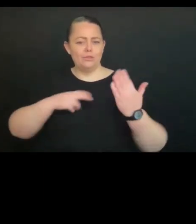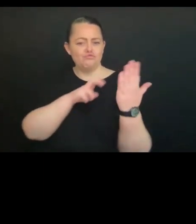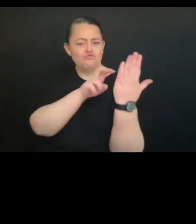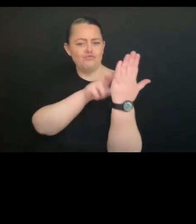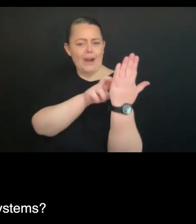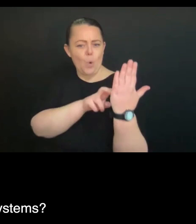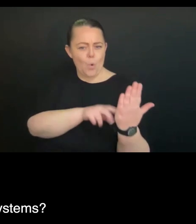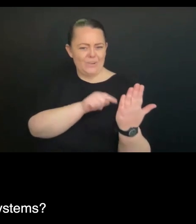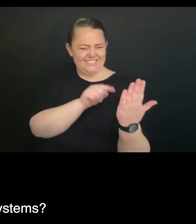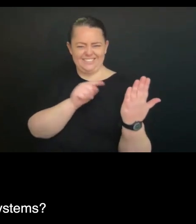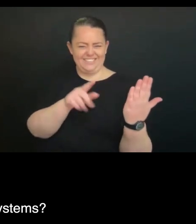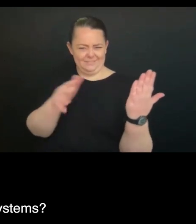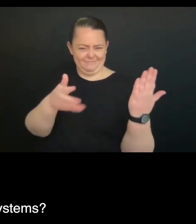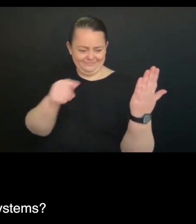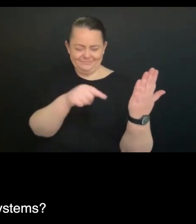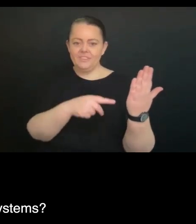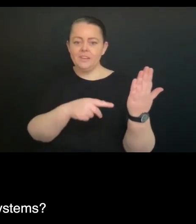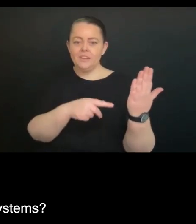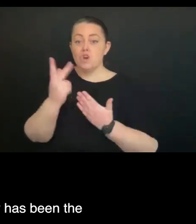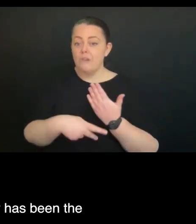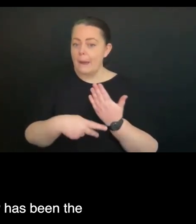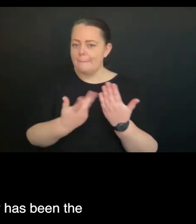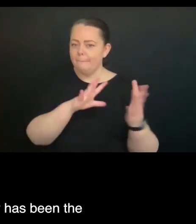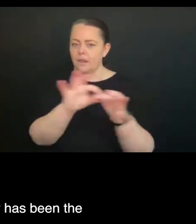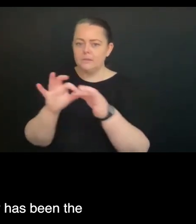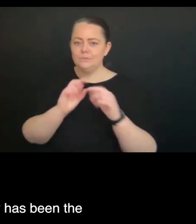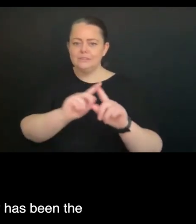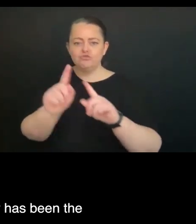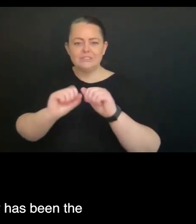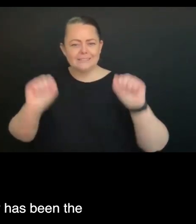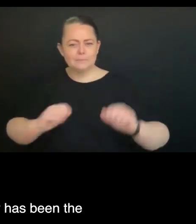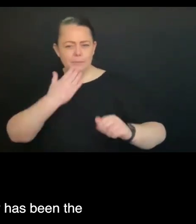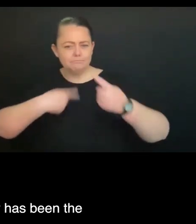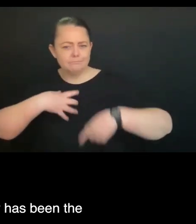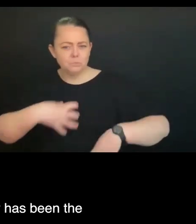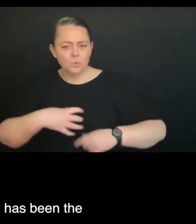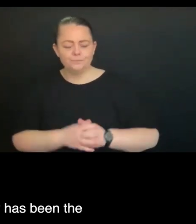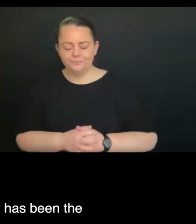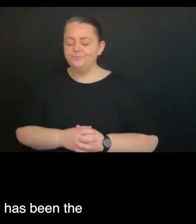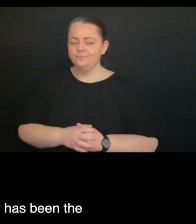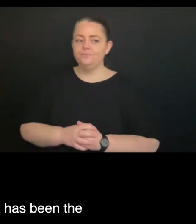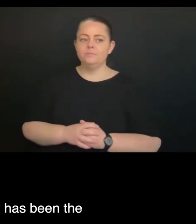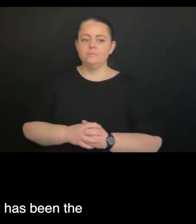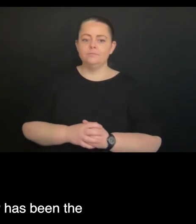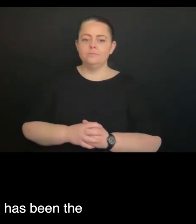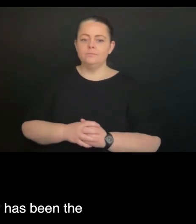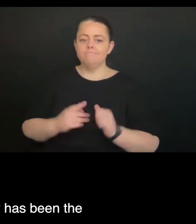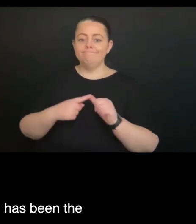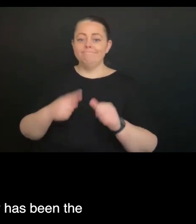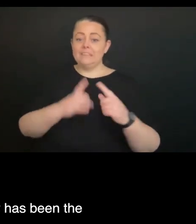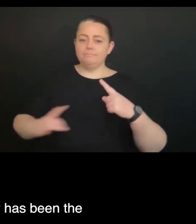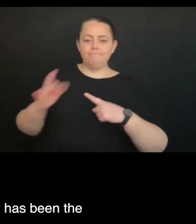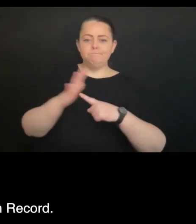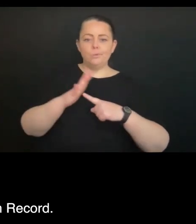interoperative, that one, of different systems? Sure. So a key national priority